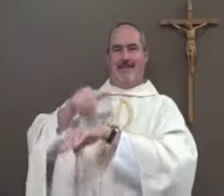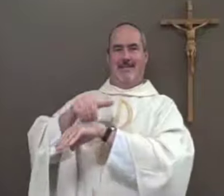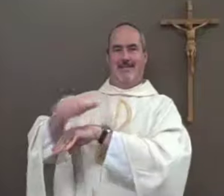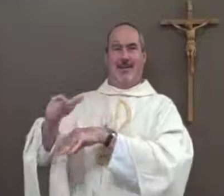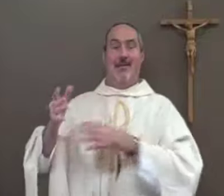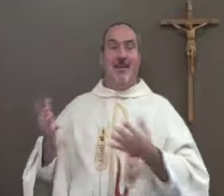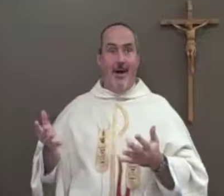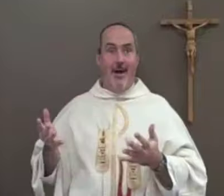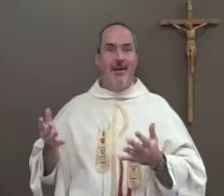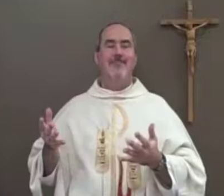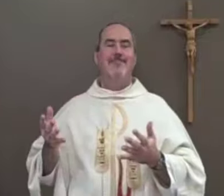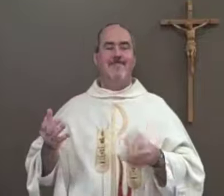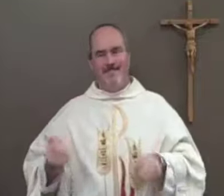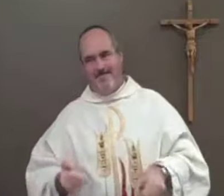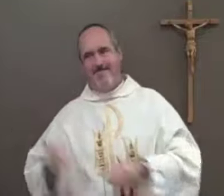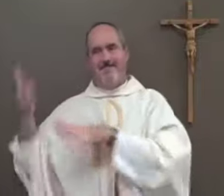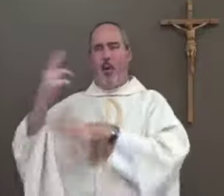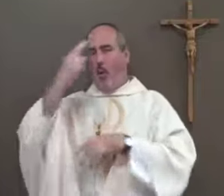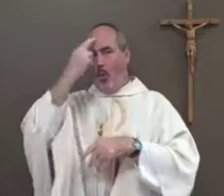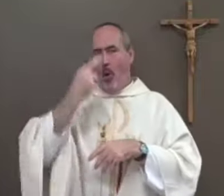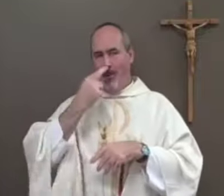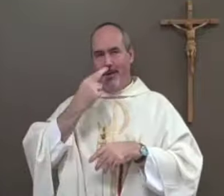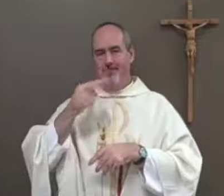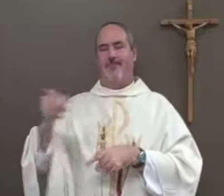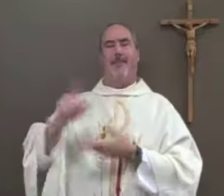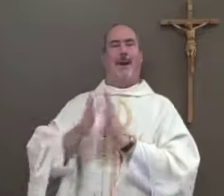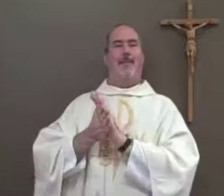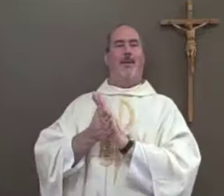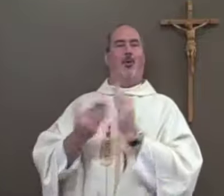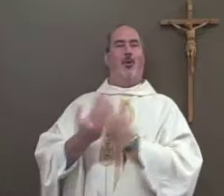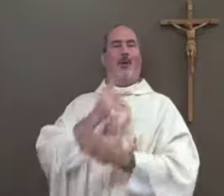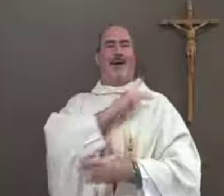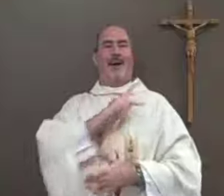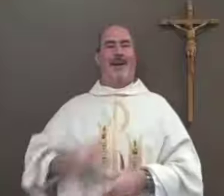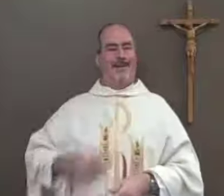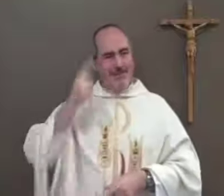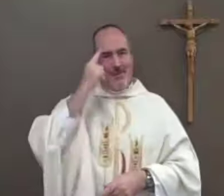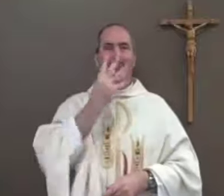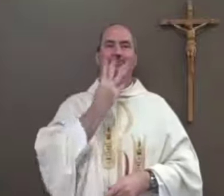God had sent him to get rid of the Romans and to become the new King of the Jews.